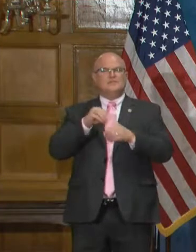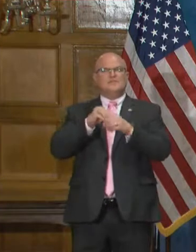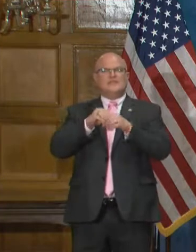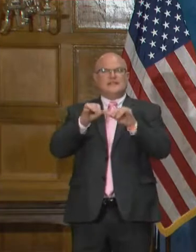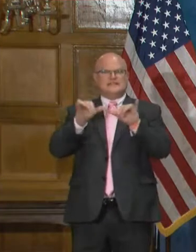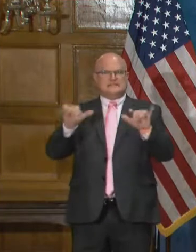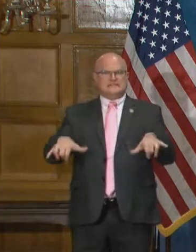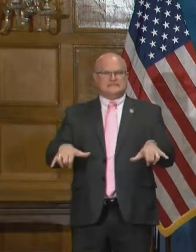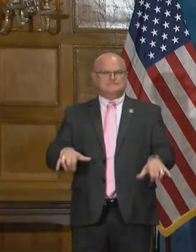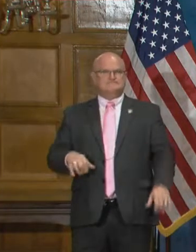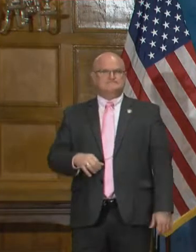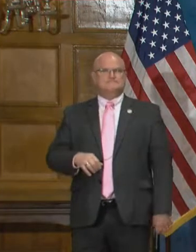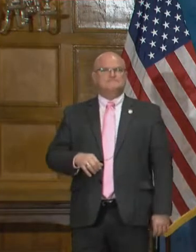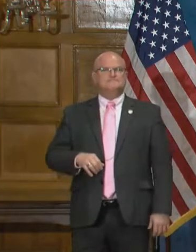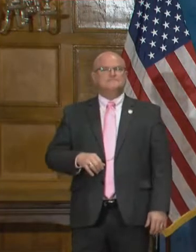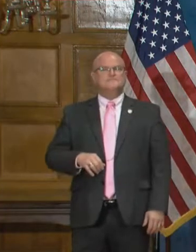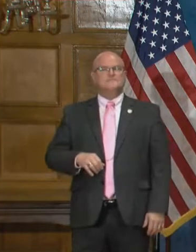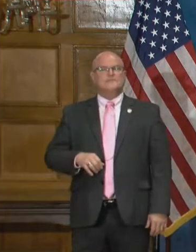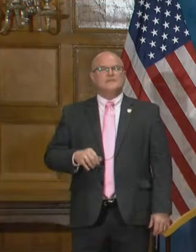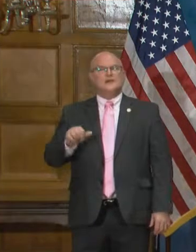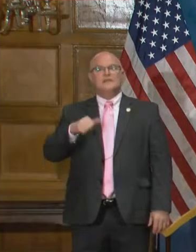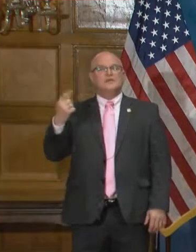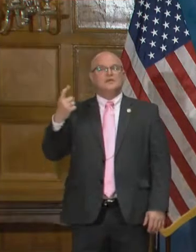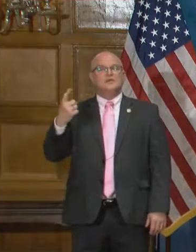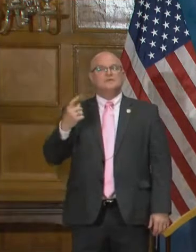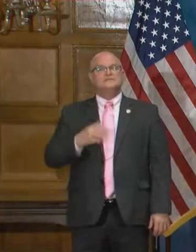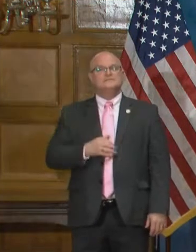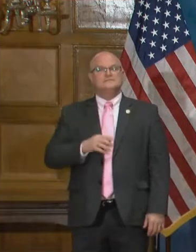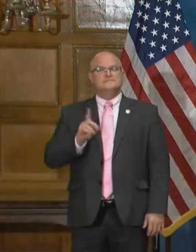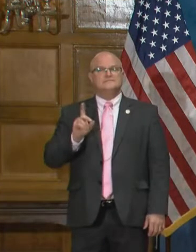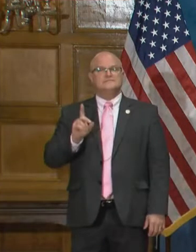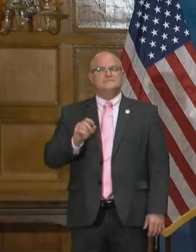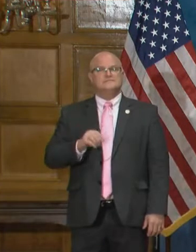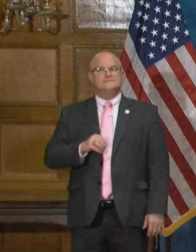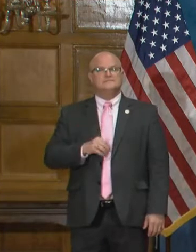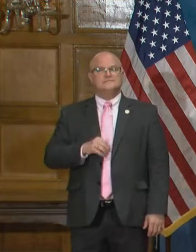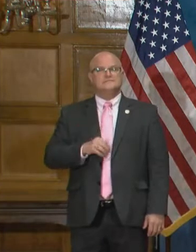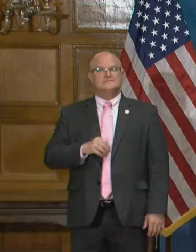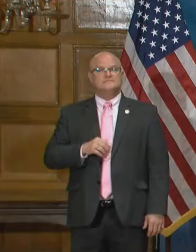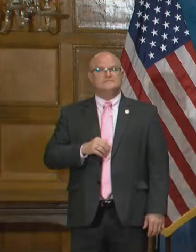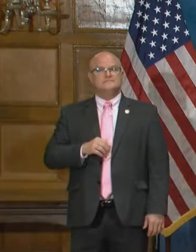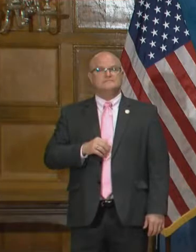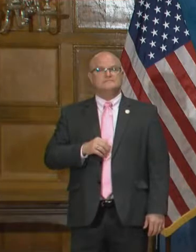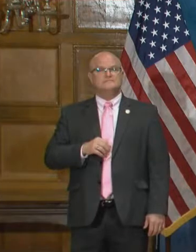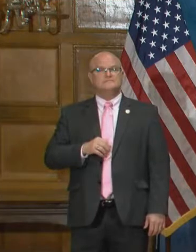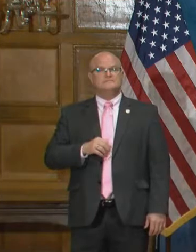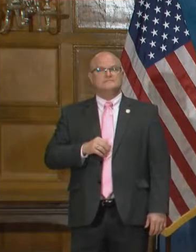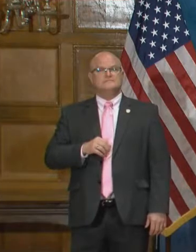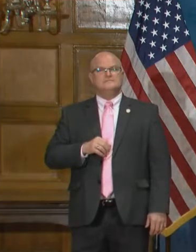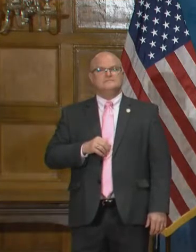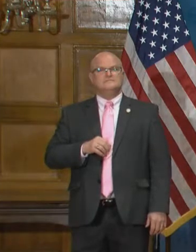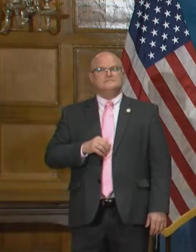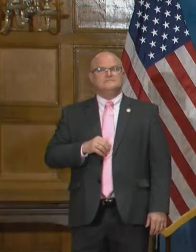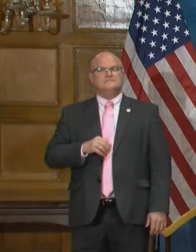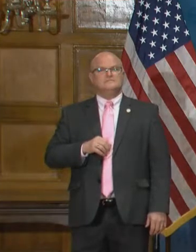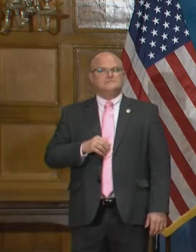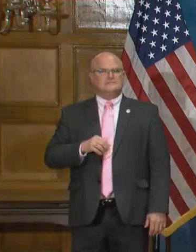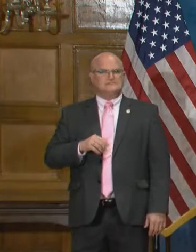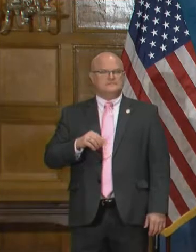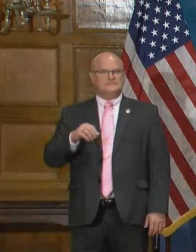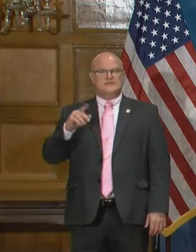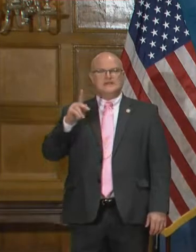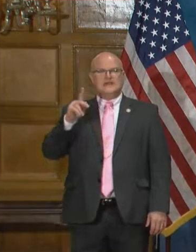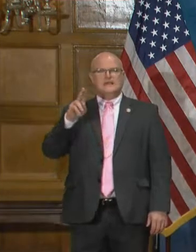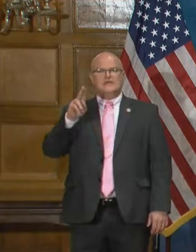into the system. Uh, another question. Governor, this is Jacqueline Froelich and with